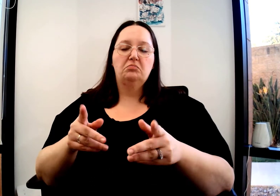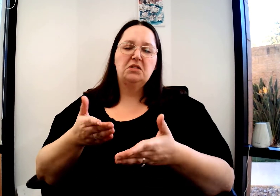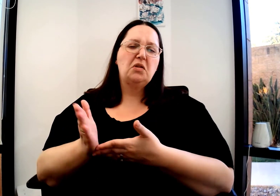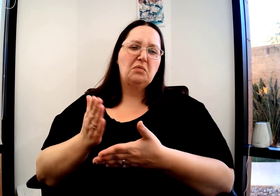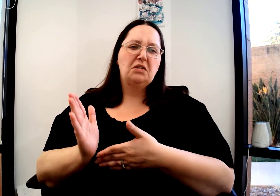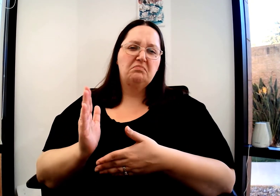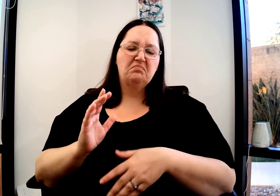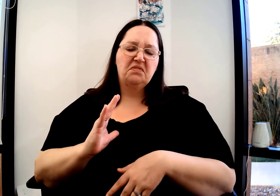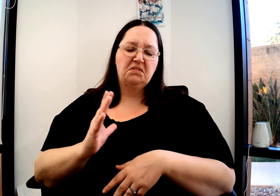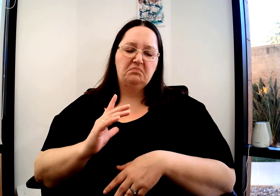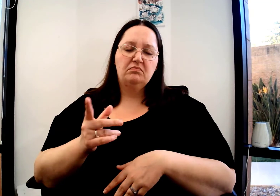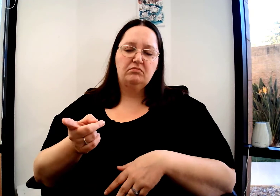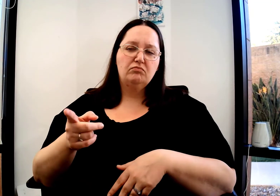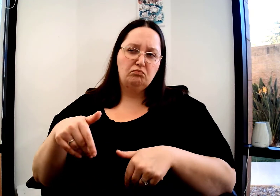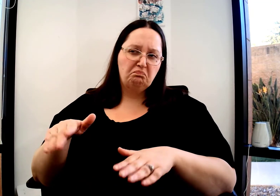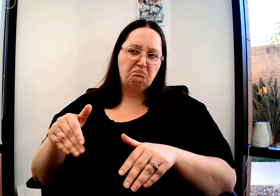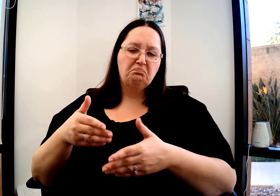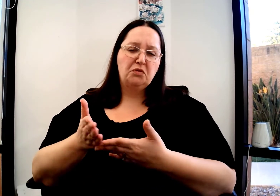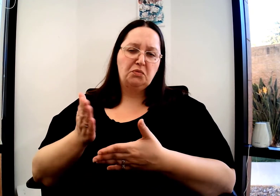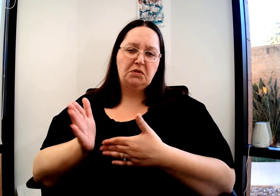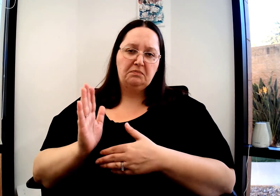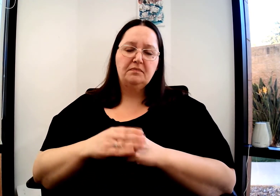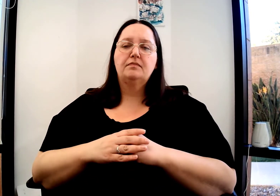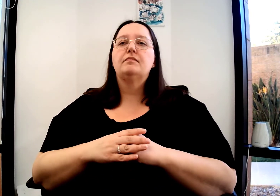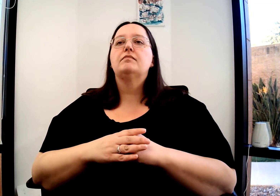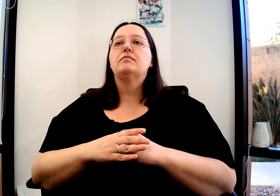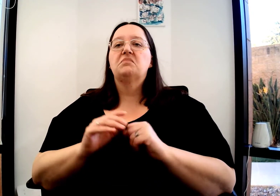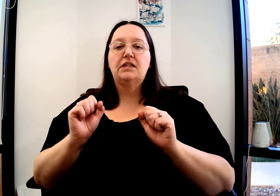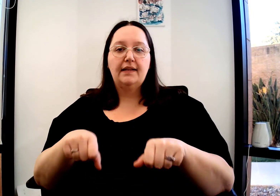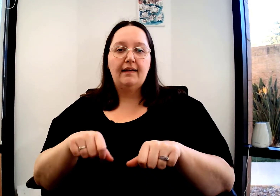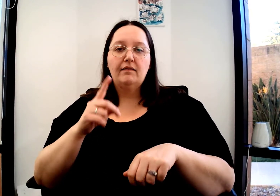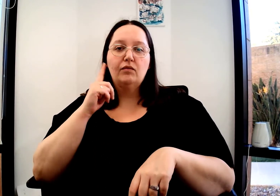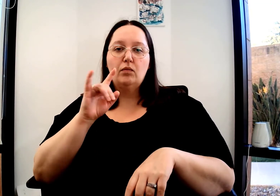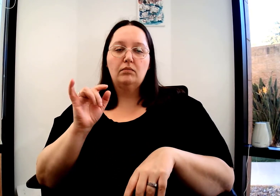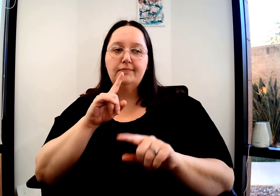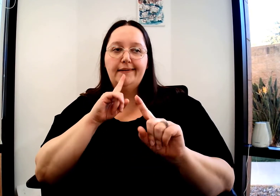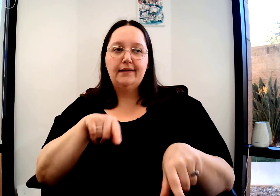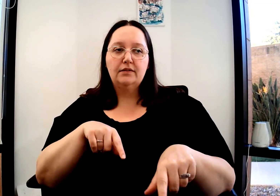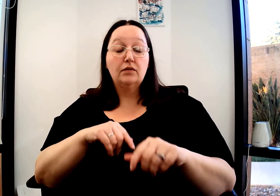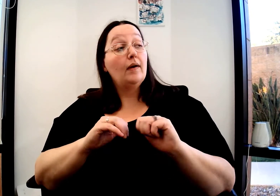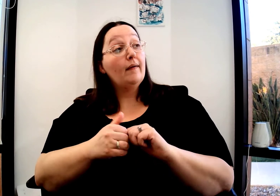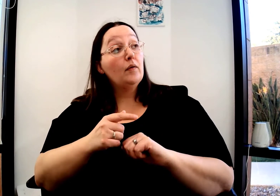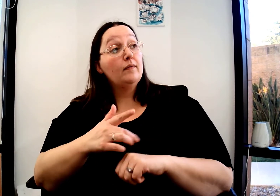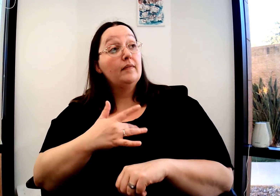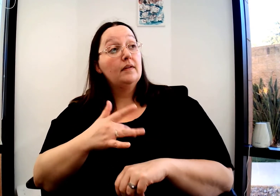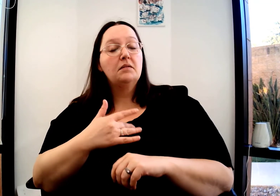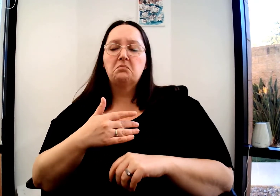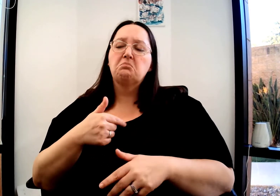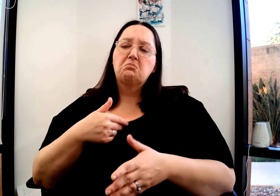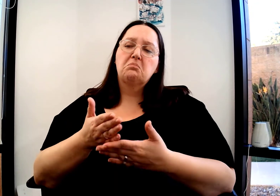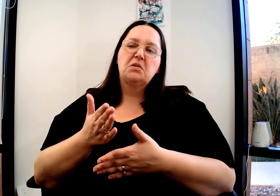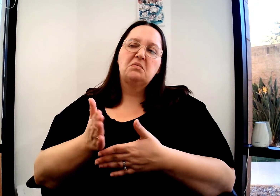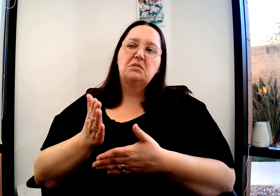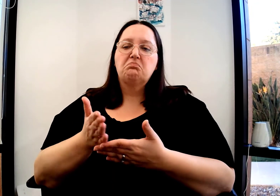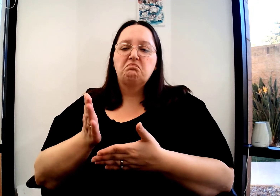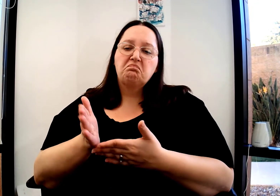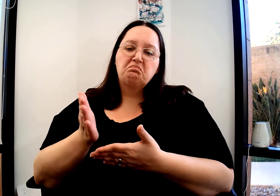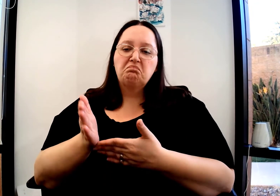yeah, I give you permission. It's all right. Go ahead. That's fine. It's all right. It can also be a response. How are you feeling? Eh,